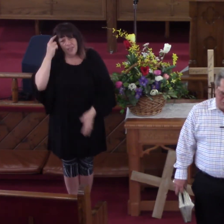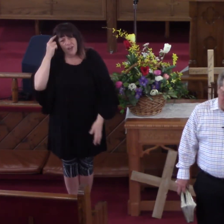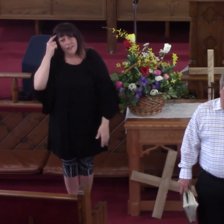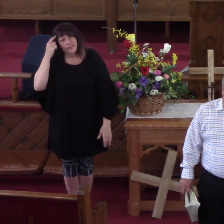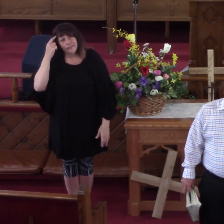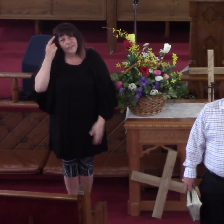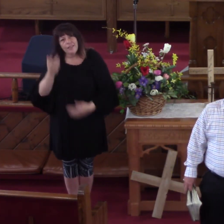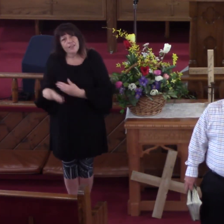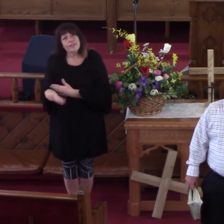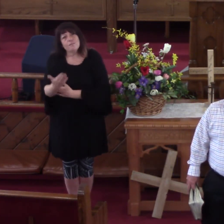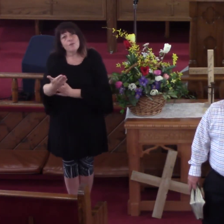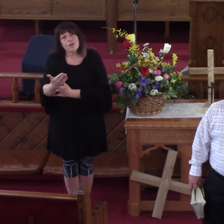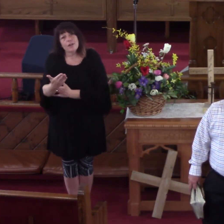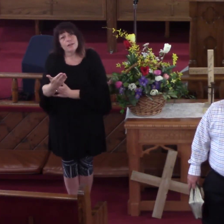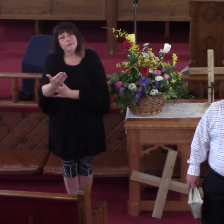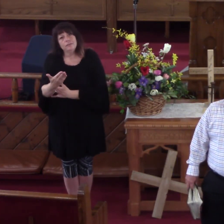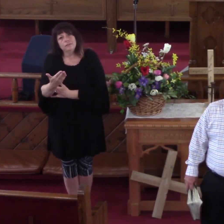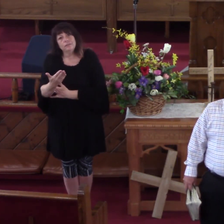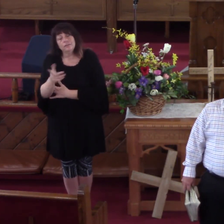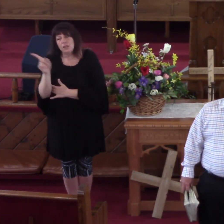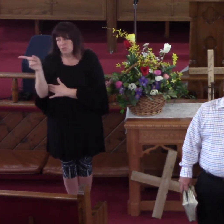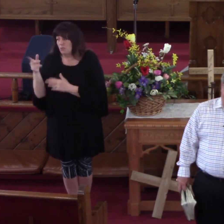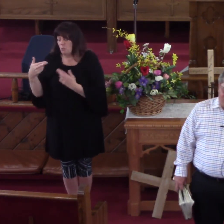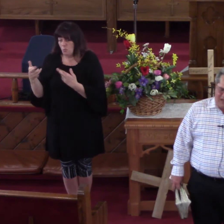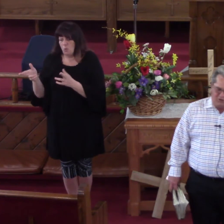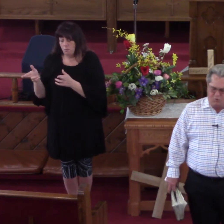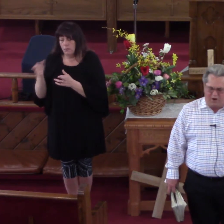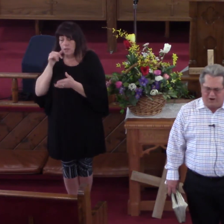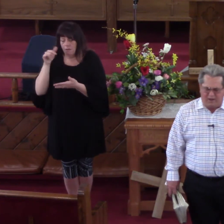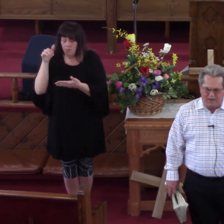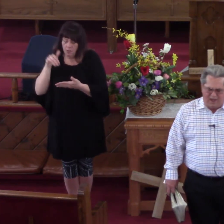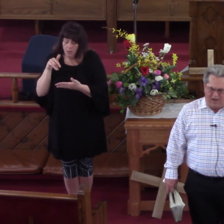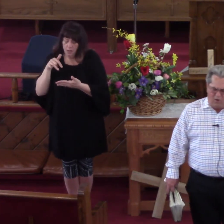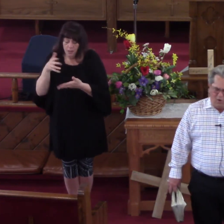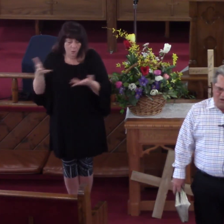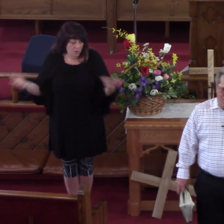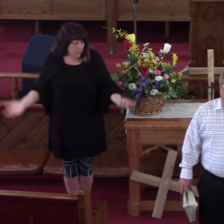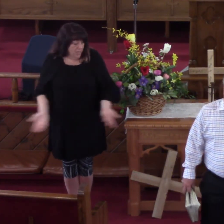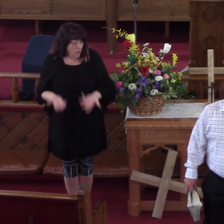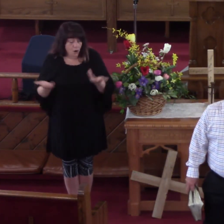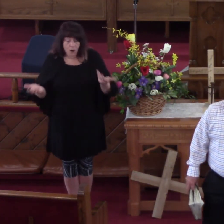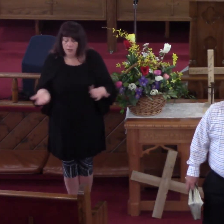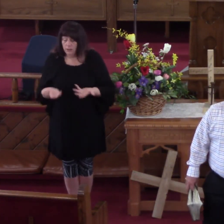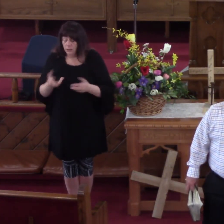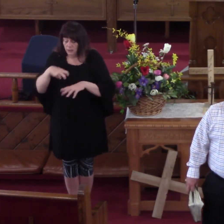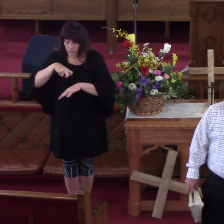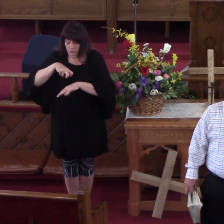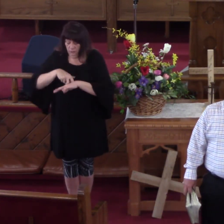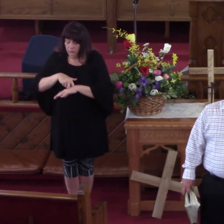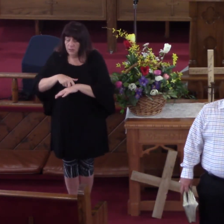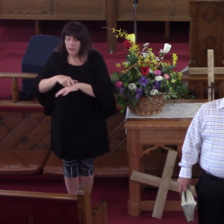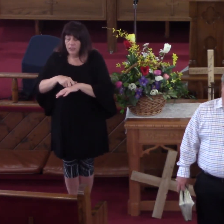Was In The Study And Here In The Sanctuary On My Knees And Began To Think That